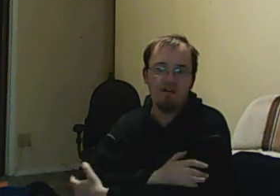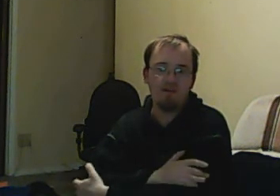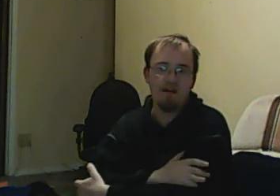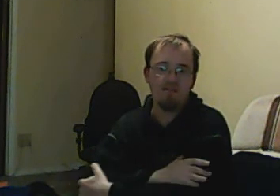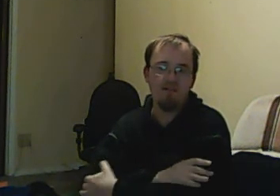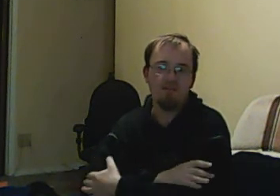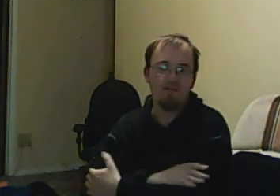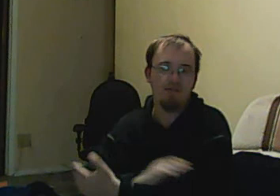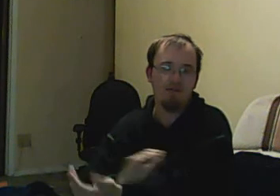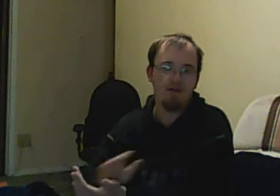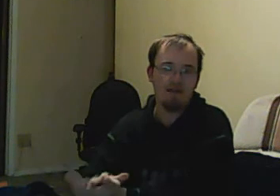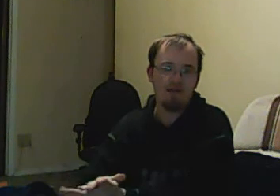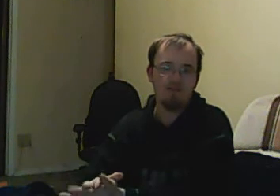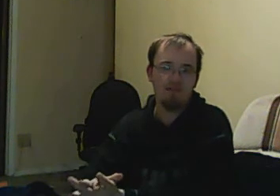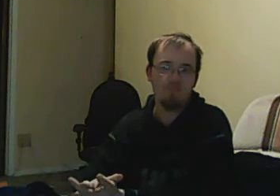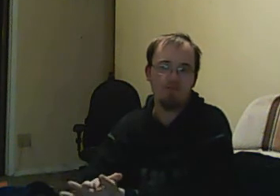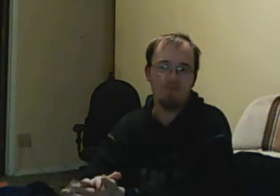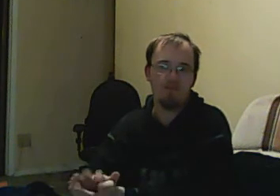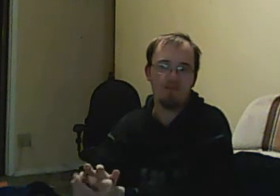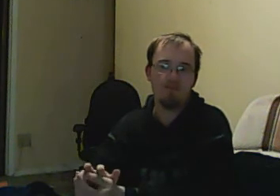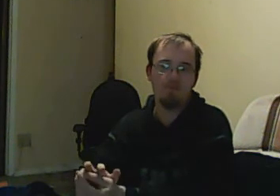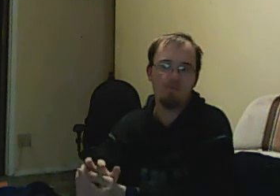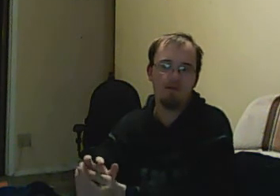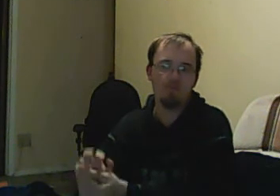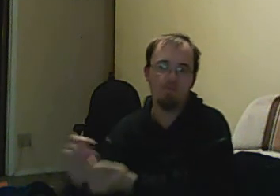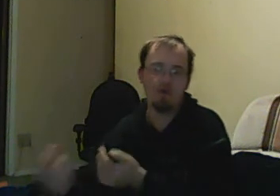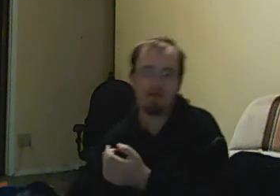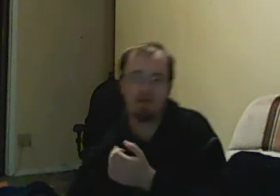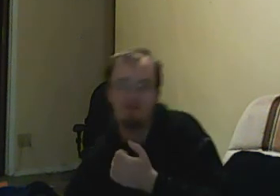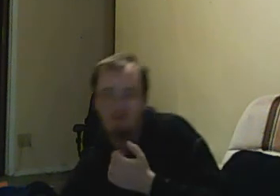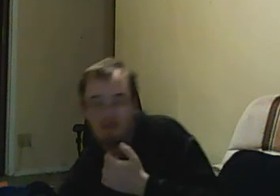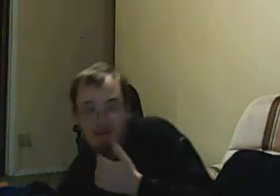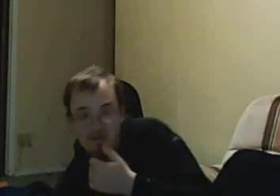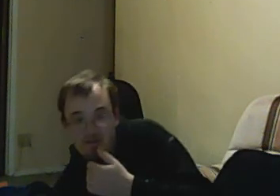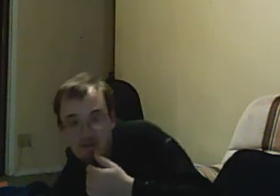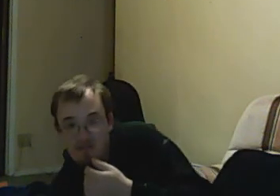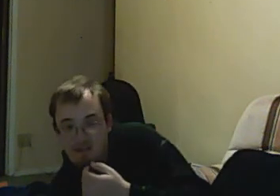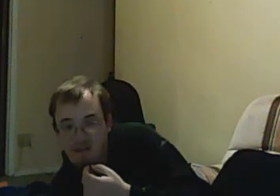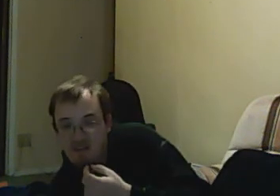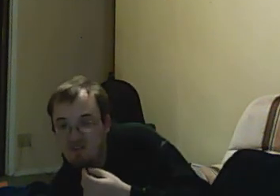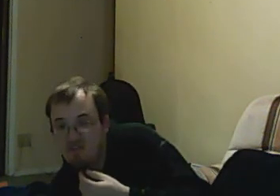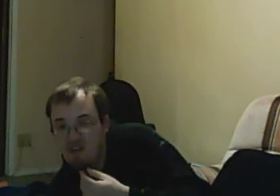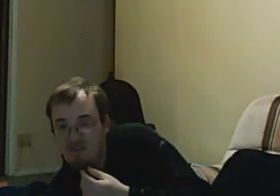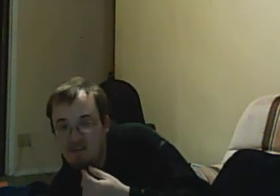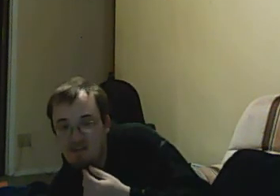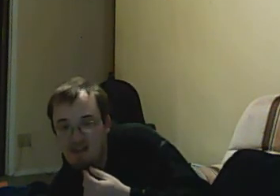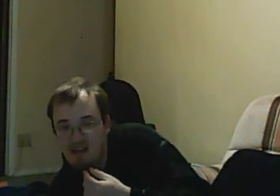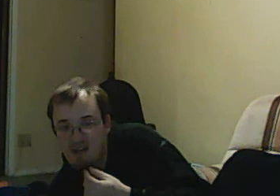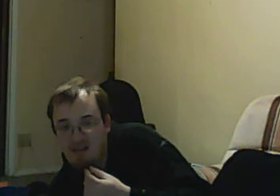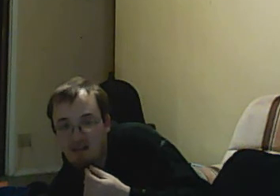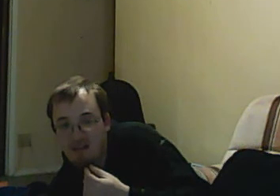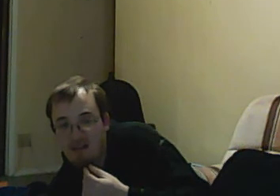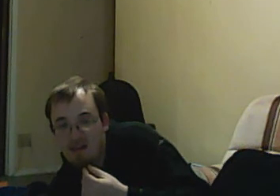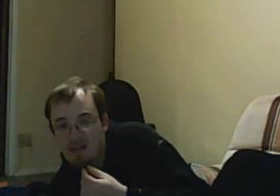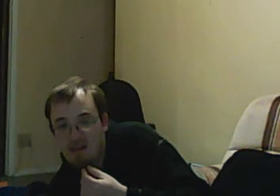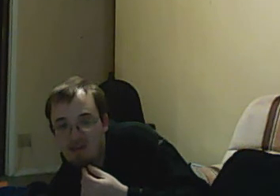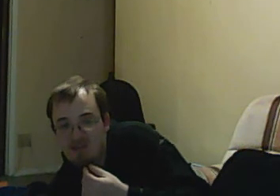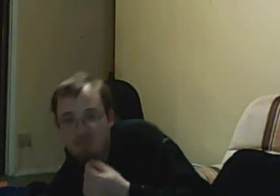later, I still look on that character and that performance is some of my best work. And Danny Clark says, I think Degrassi did the issue